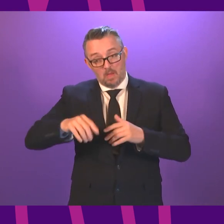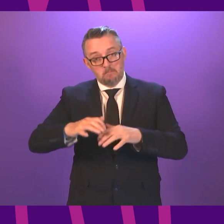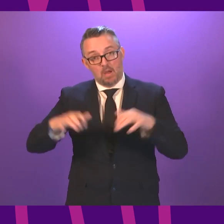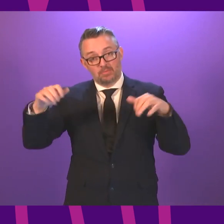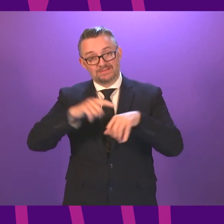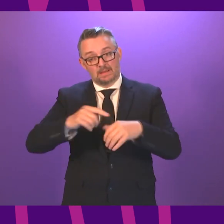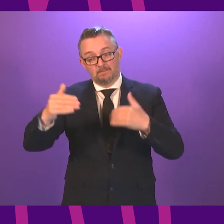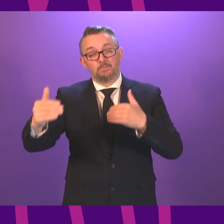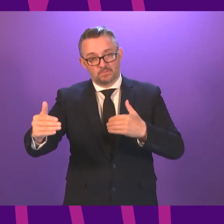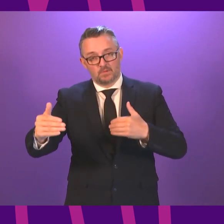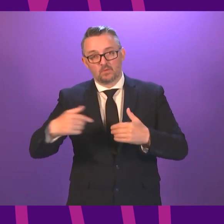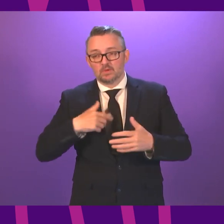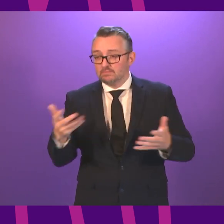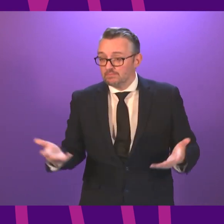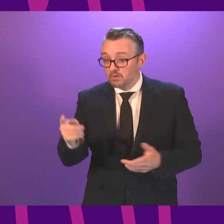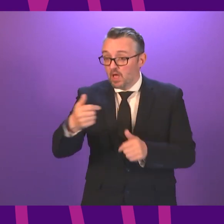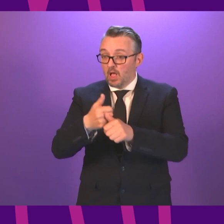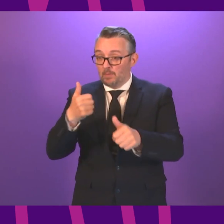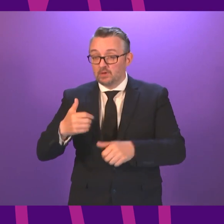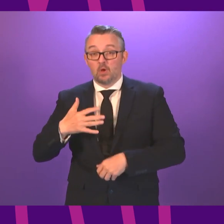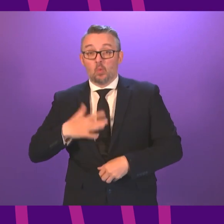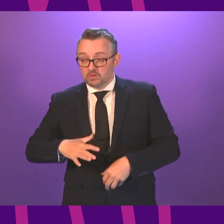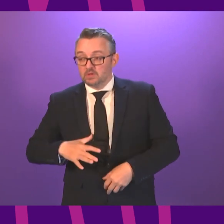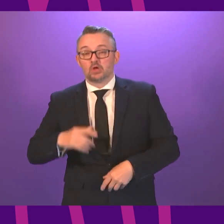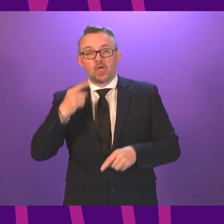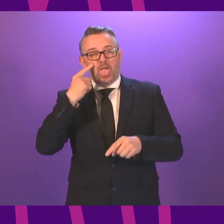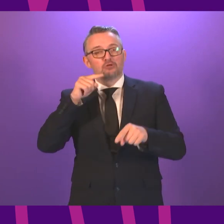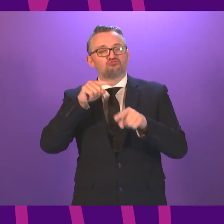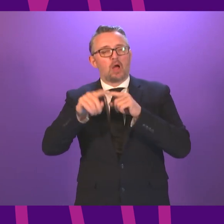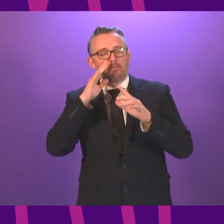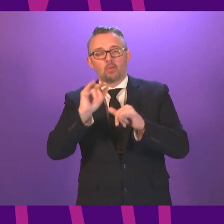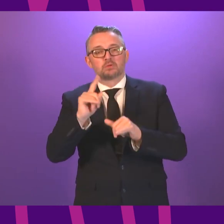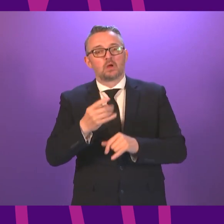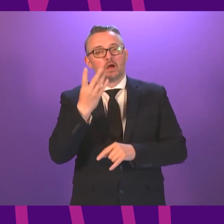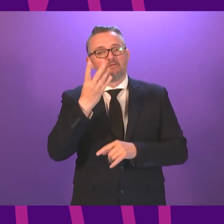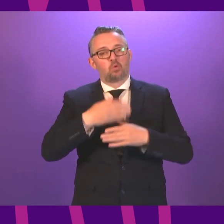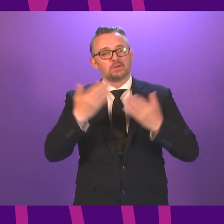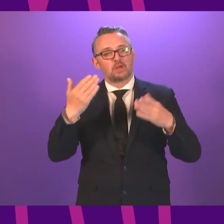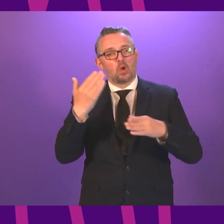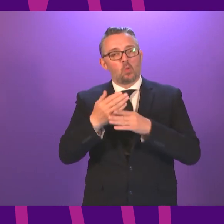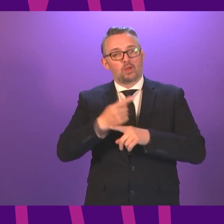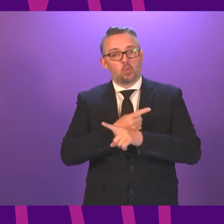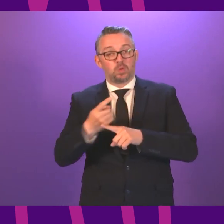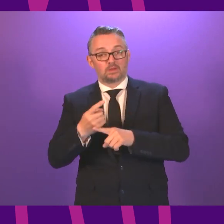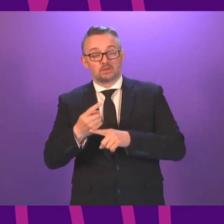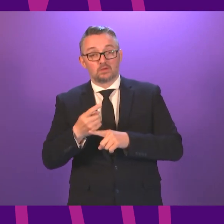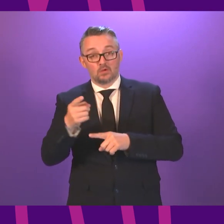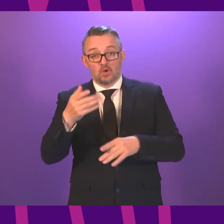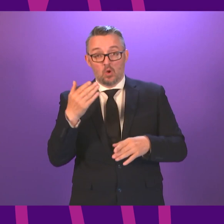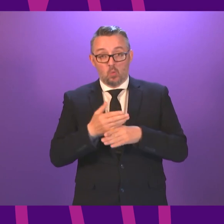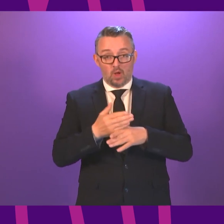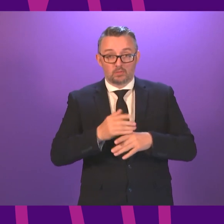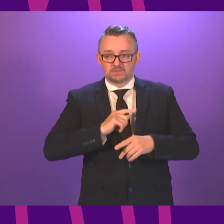we will help willing companies pilot a four-day working week. As we explore whether the changes in working